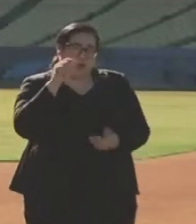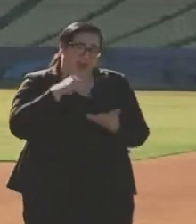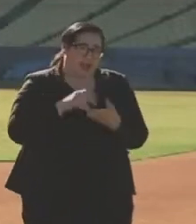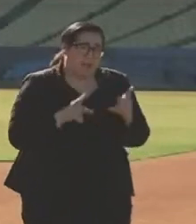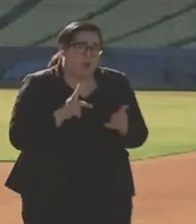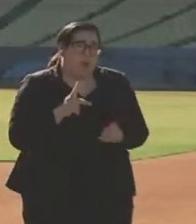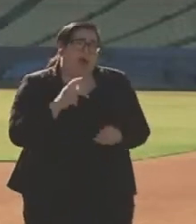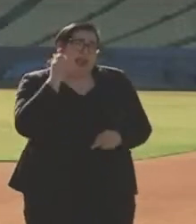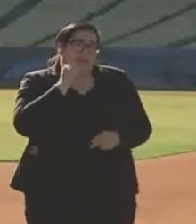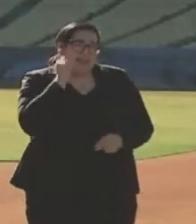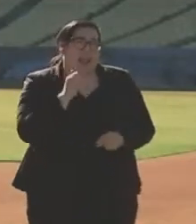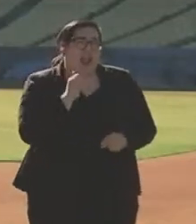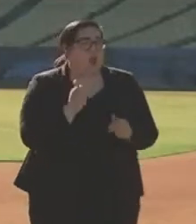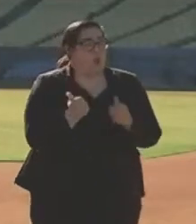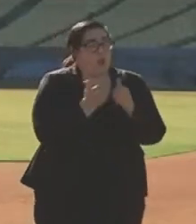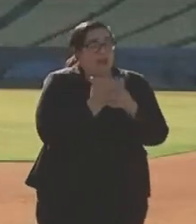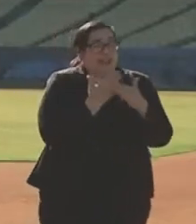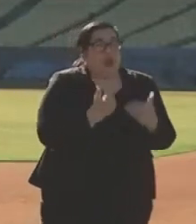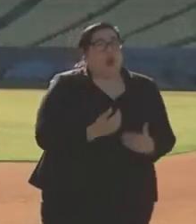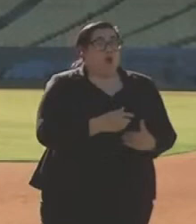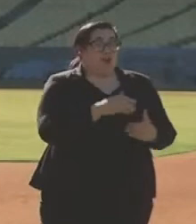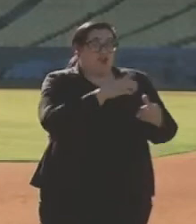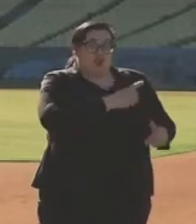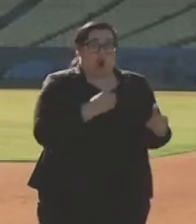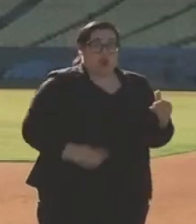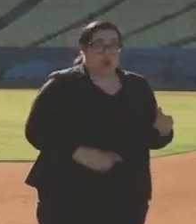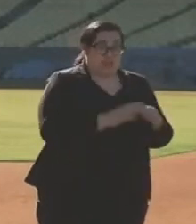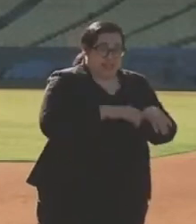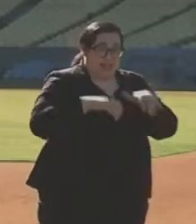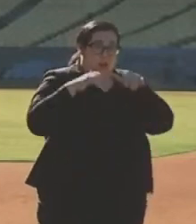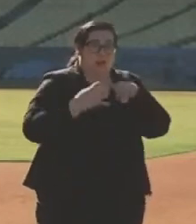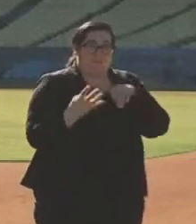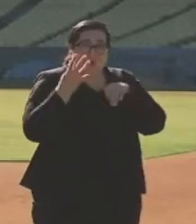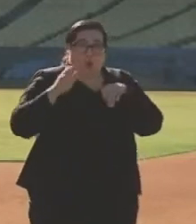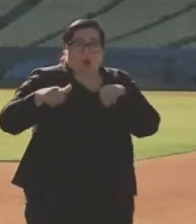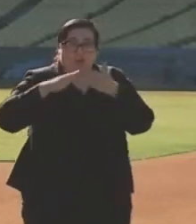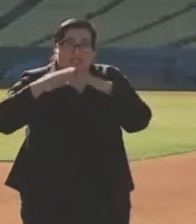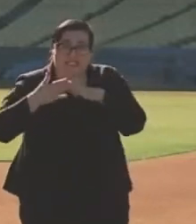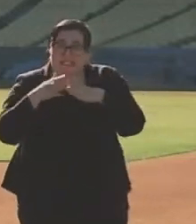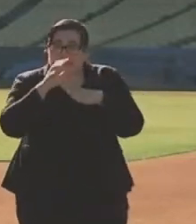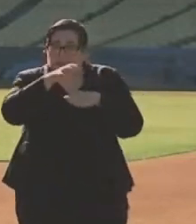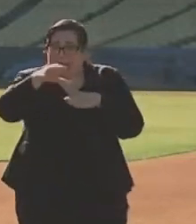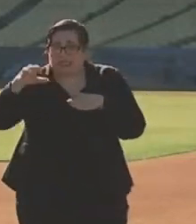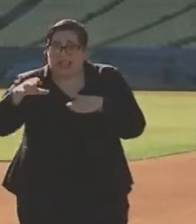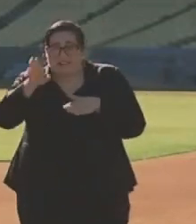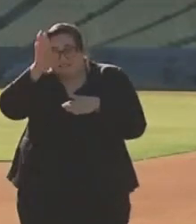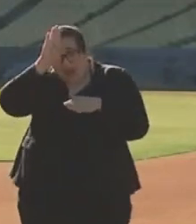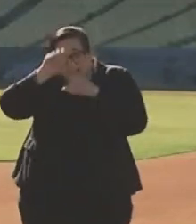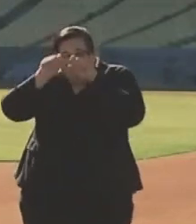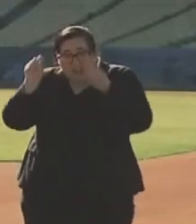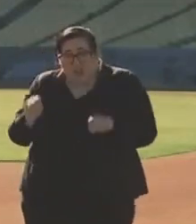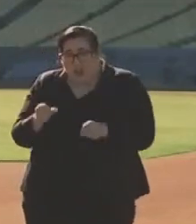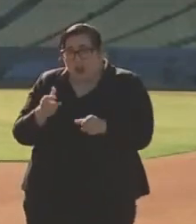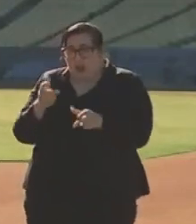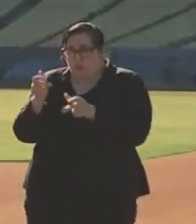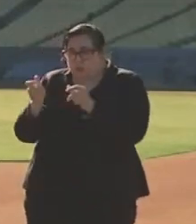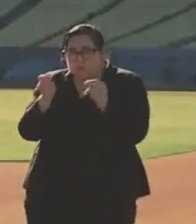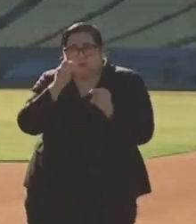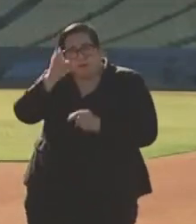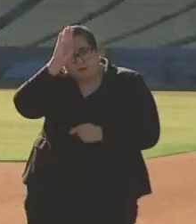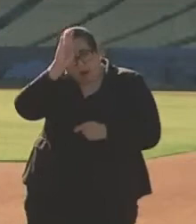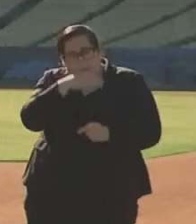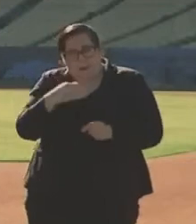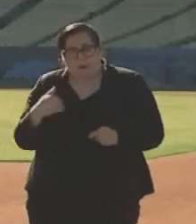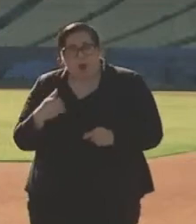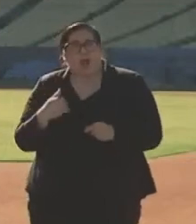between Dodger Stadium and four city-operated sites and the fire stations that are vaccinating members of LAFD and soon other members of